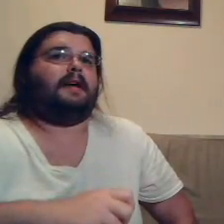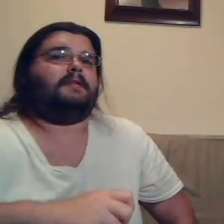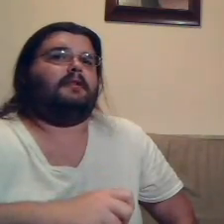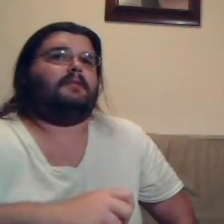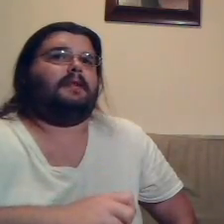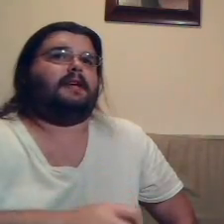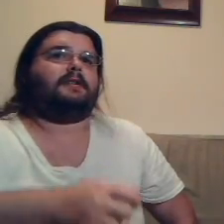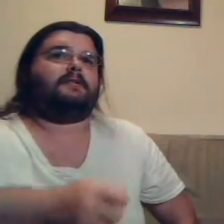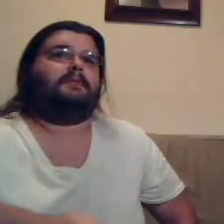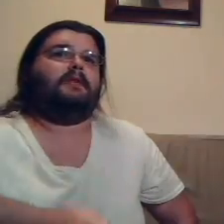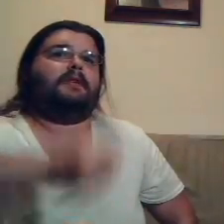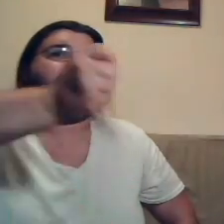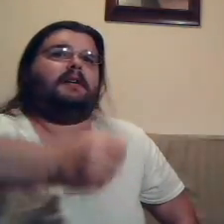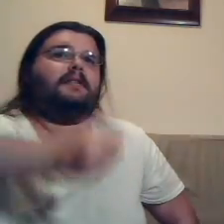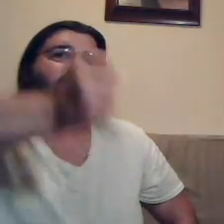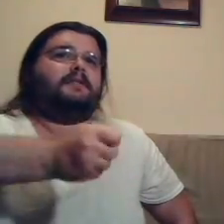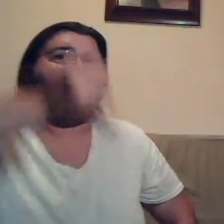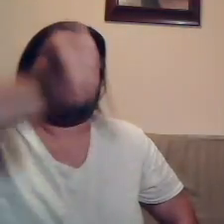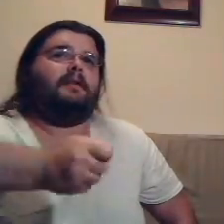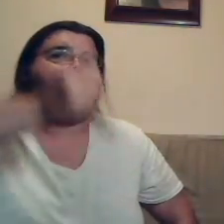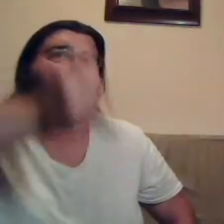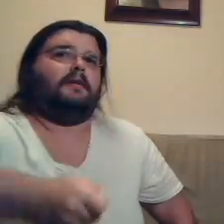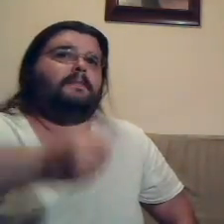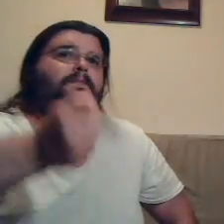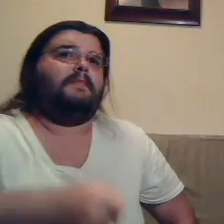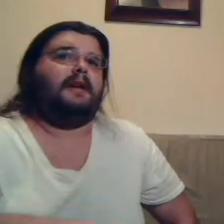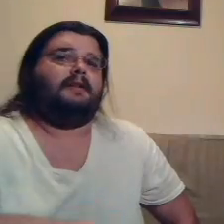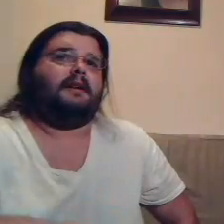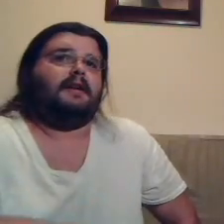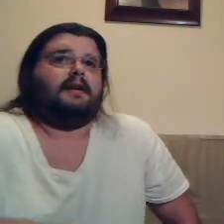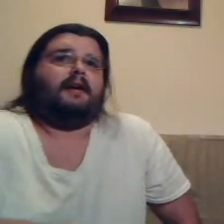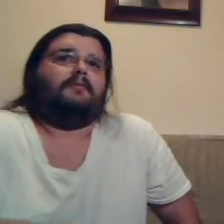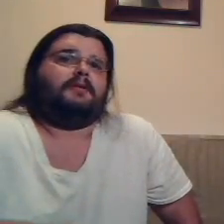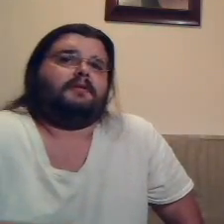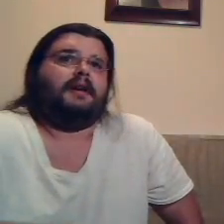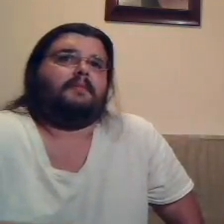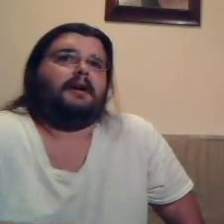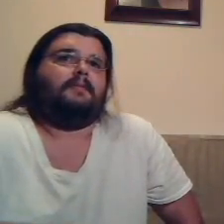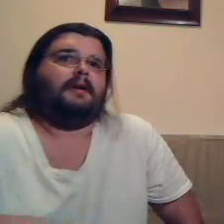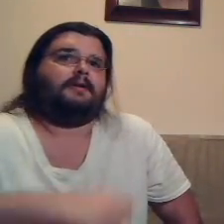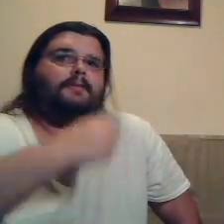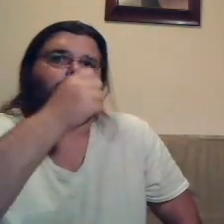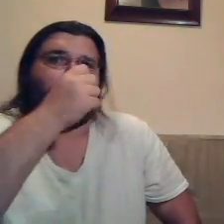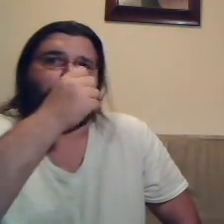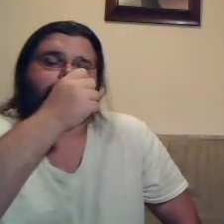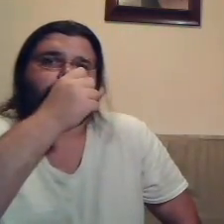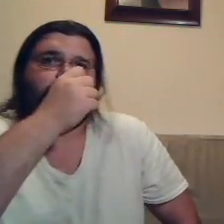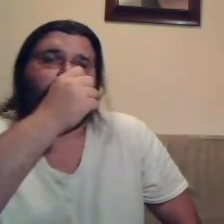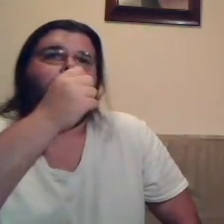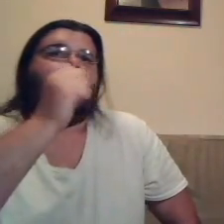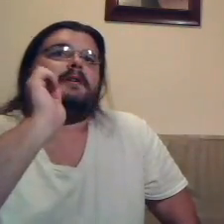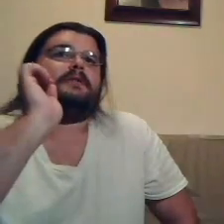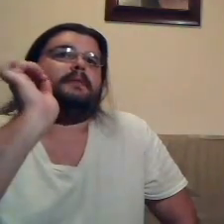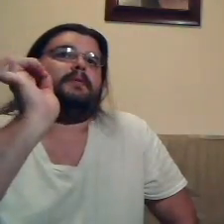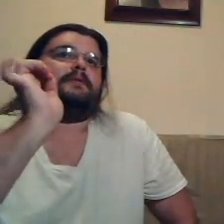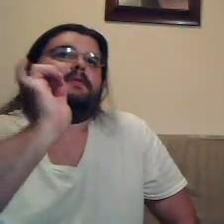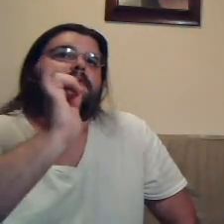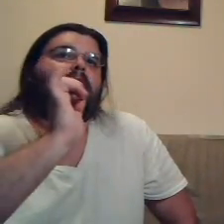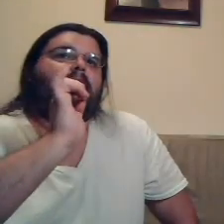long plastic spoon and kind of stick it up there and manually get it out, which will take about a minute to pour out. She pulls through the drive